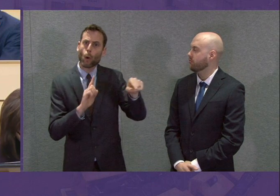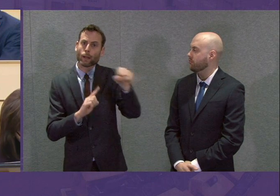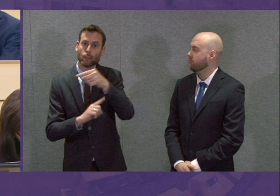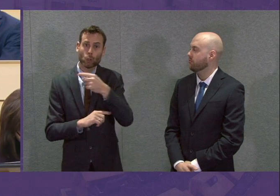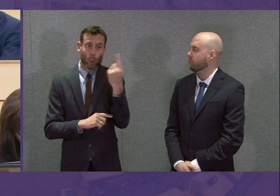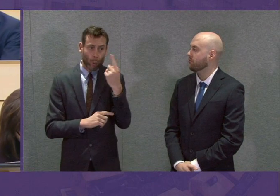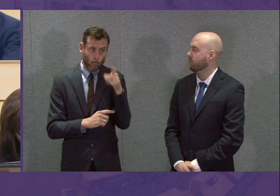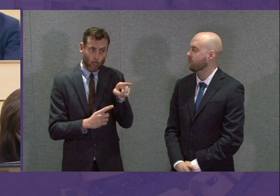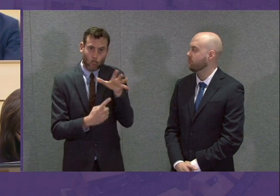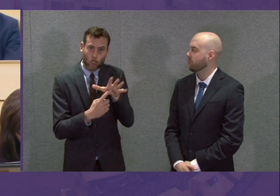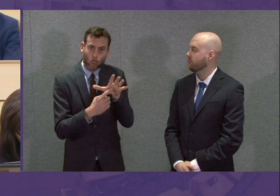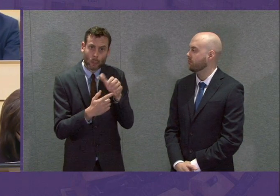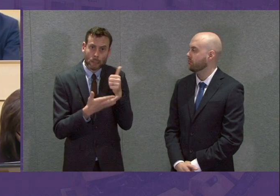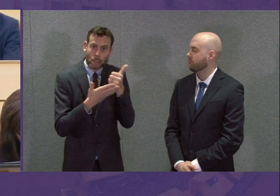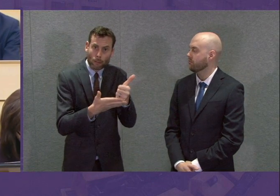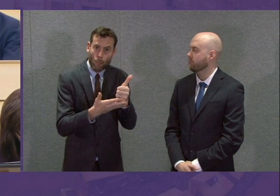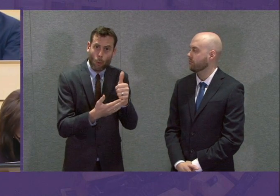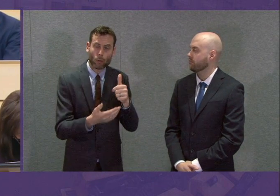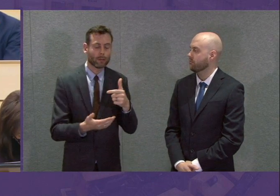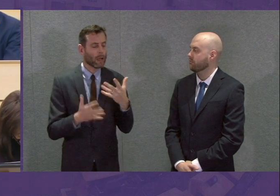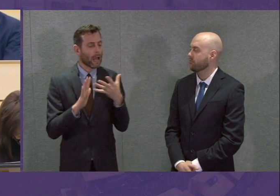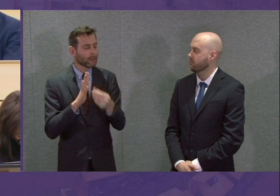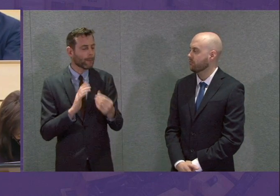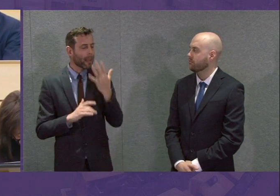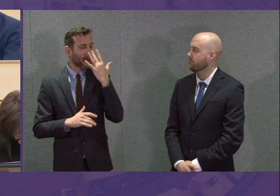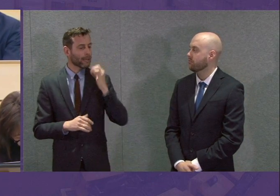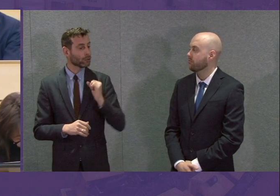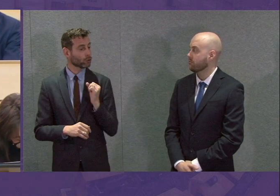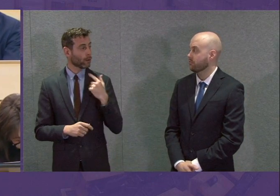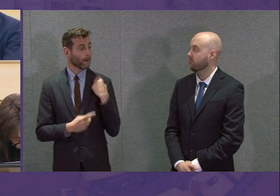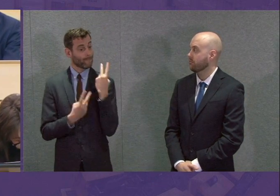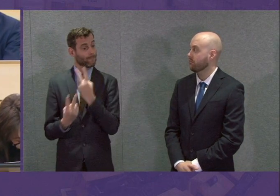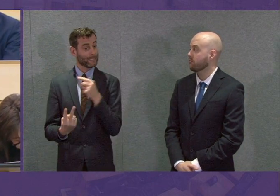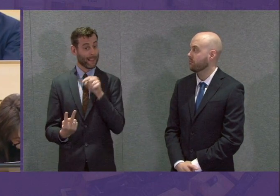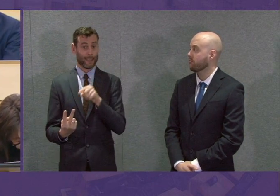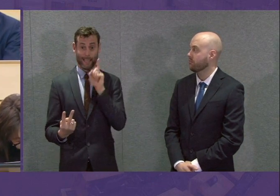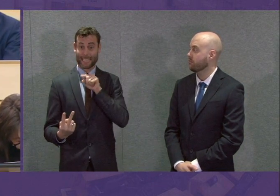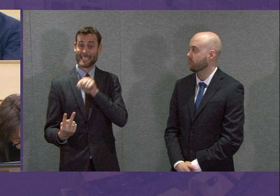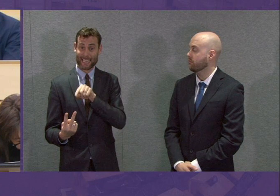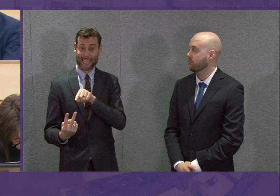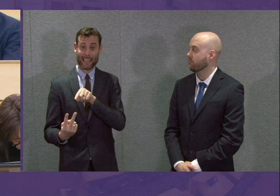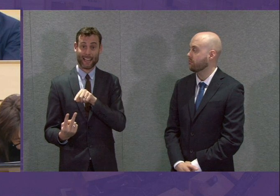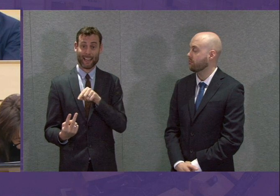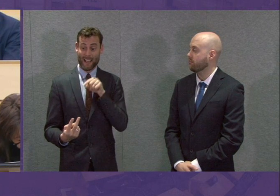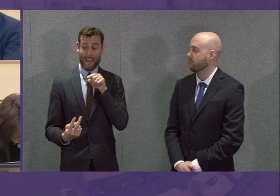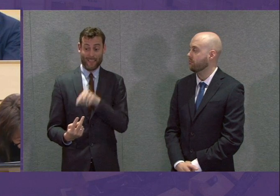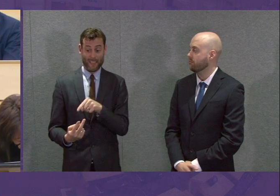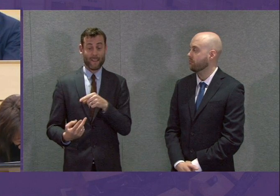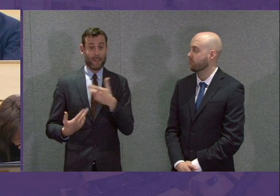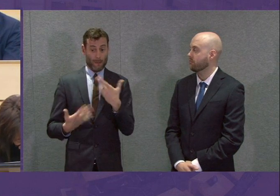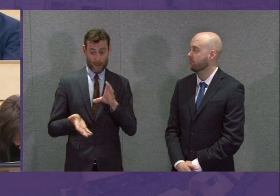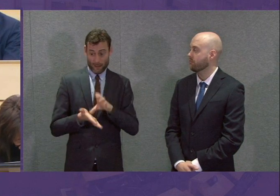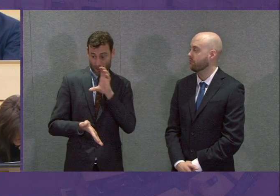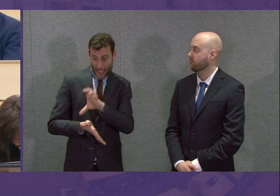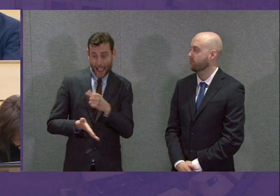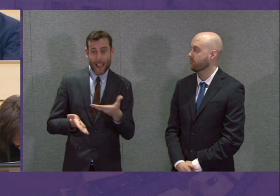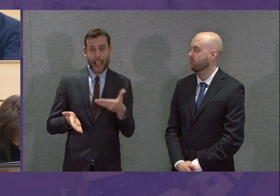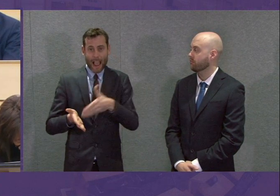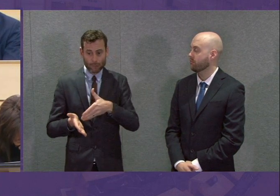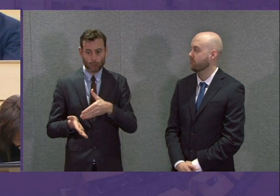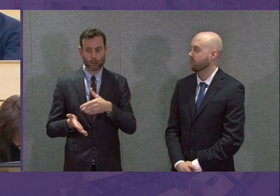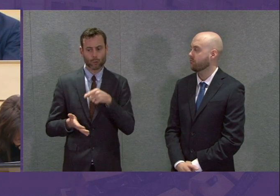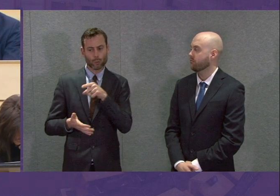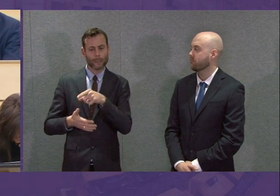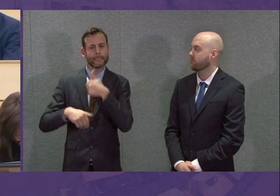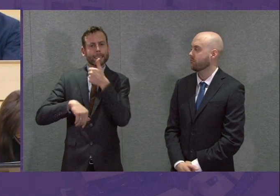crucial support. I've already referenced Age Scotland that I visited yesterday, so there we've already given additional funding to allow the expansion of that